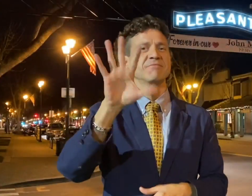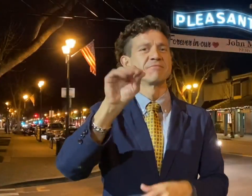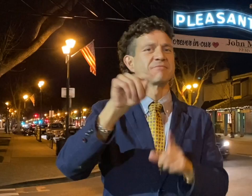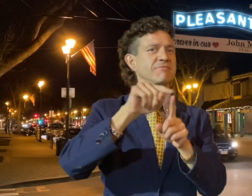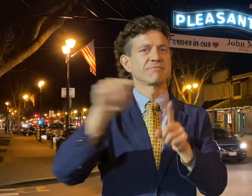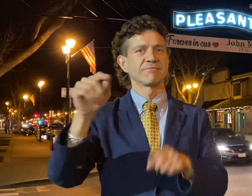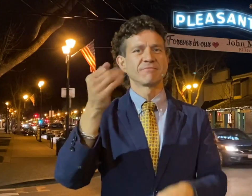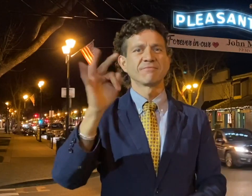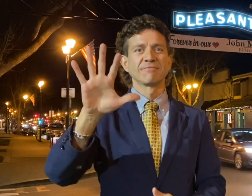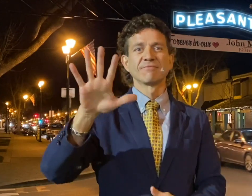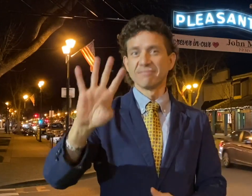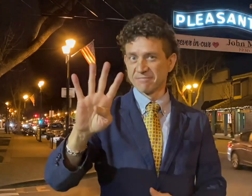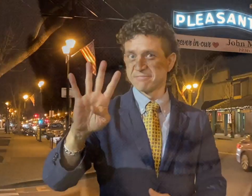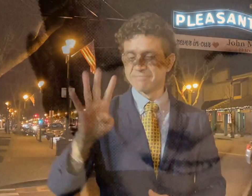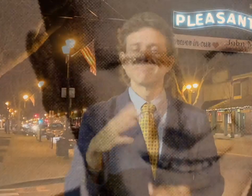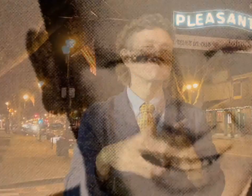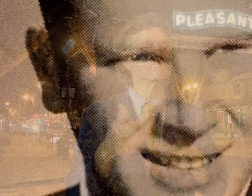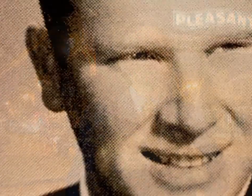So yeah, 1950 to 1954.